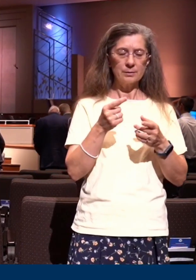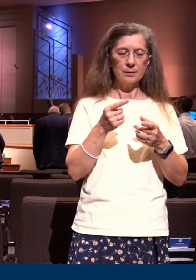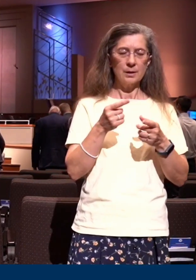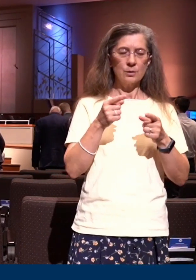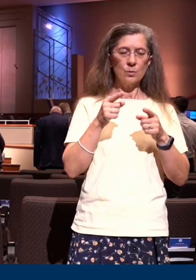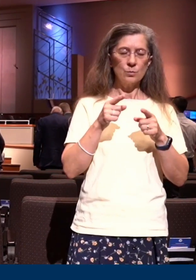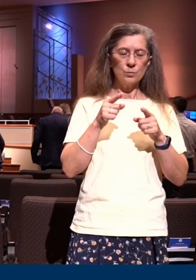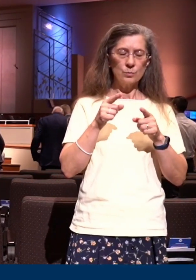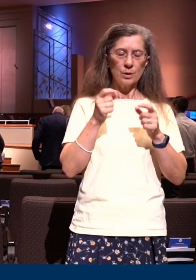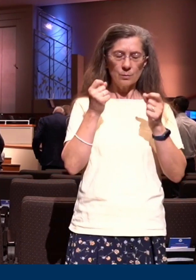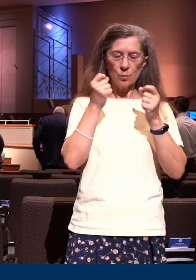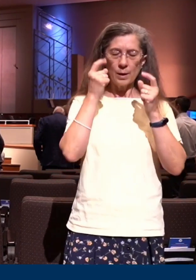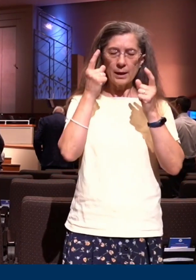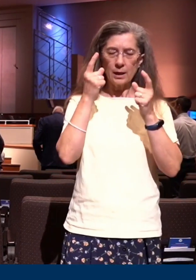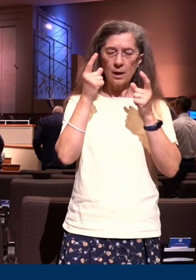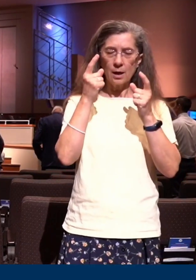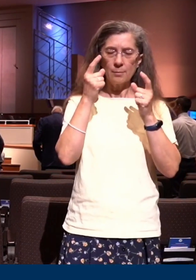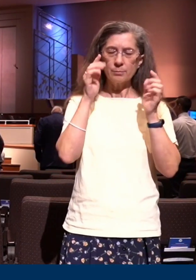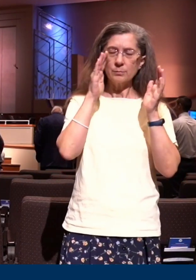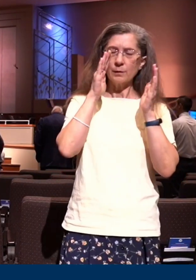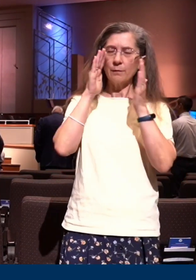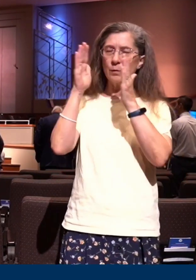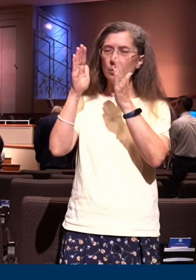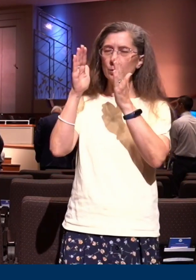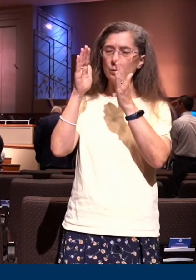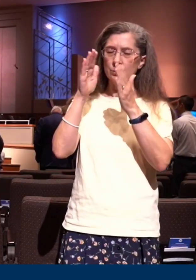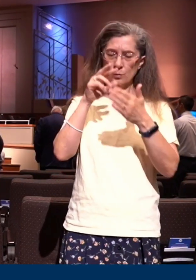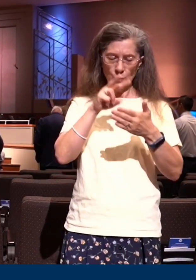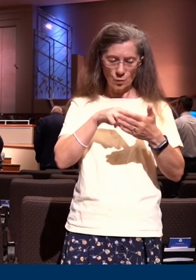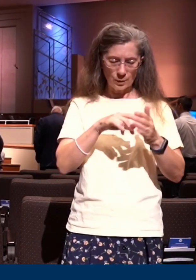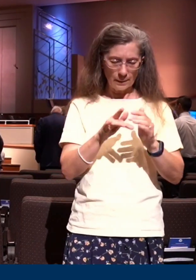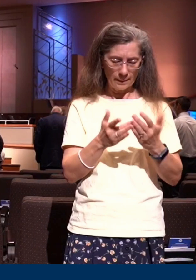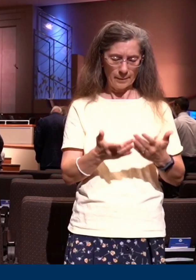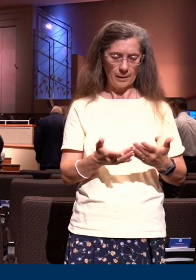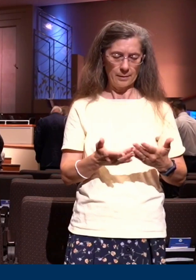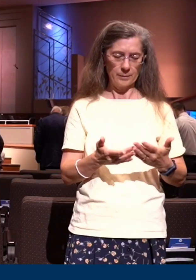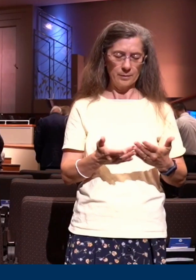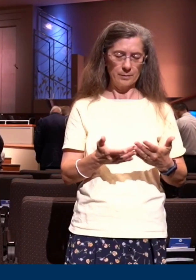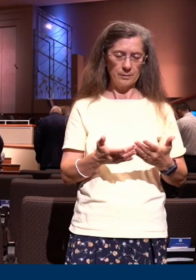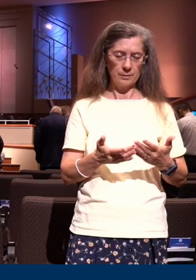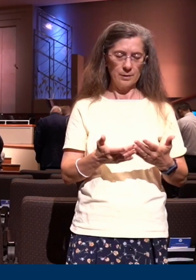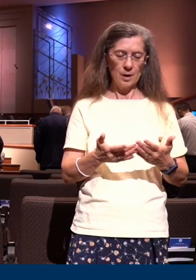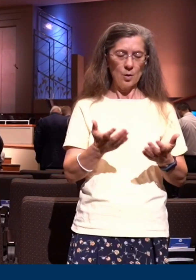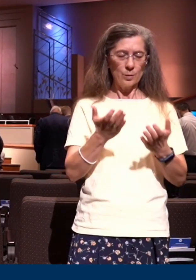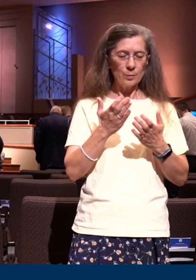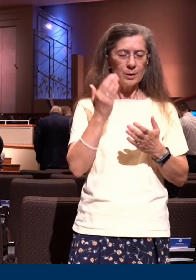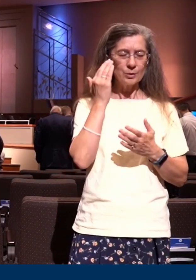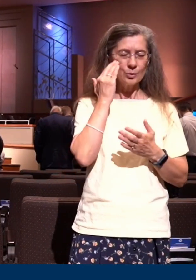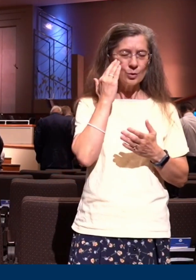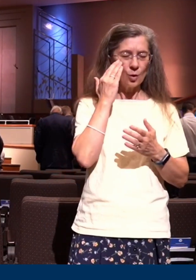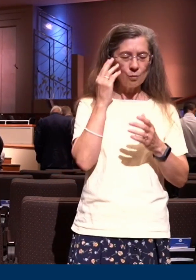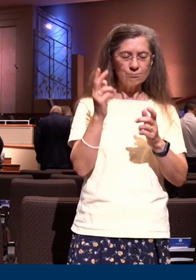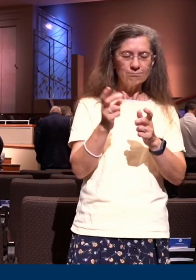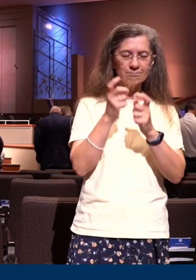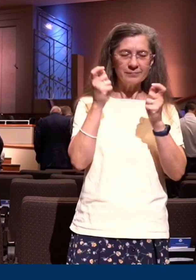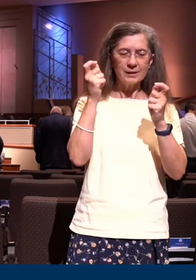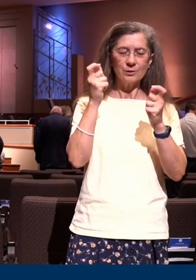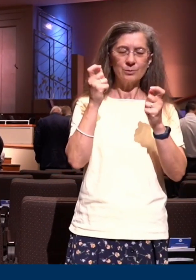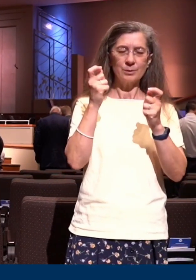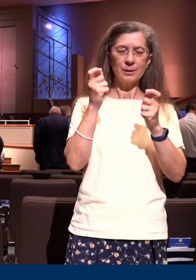we want our eyes upon your word and Father we want to reckon the great victory the truth that we